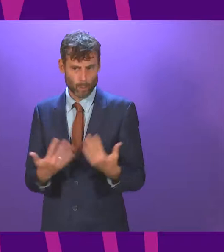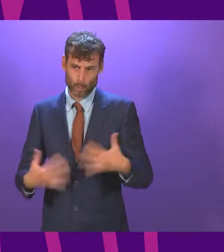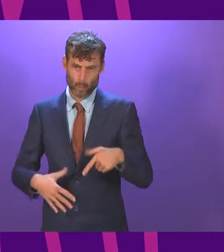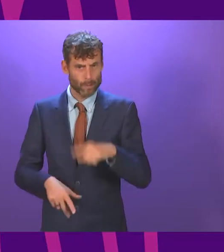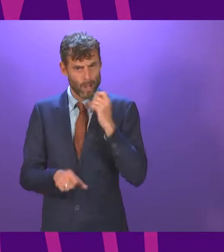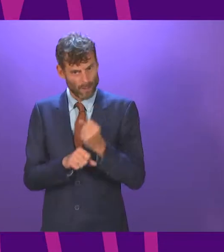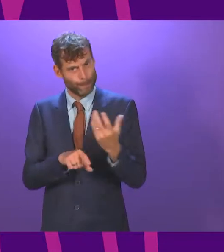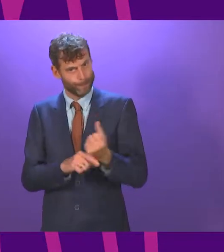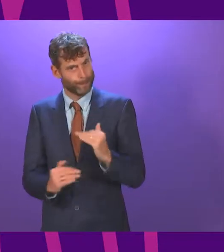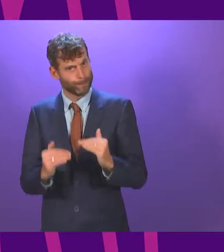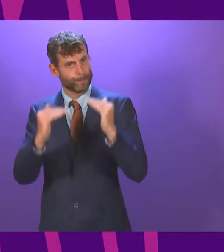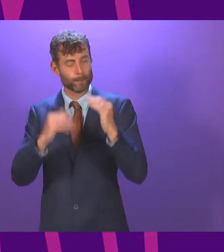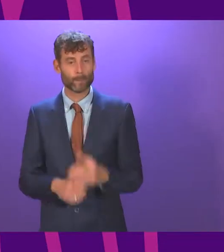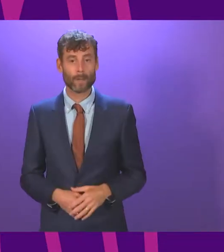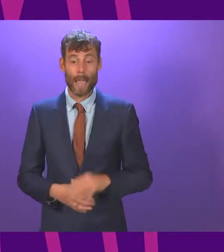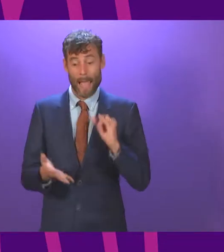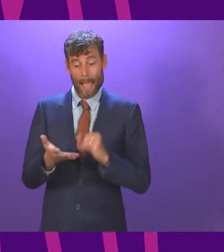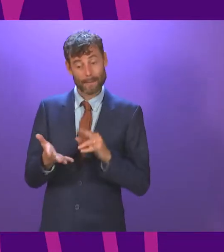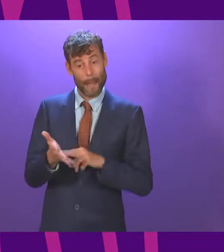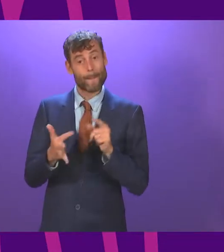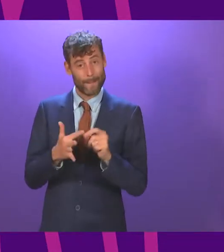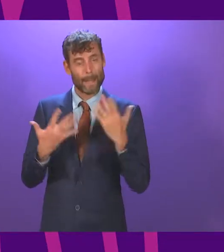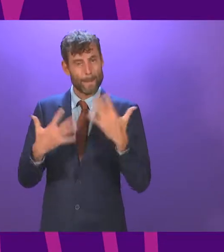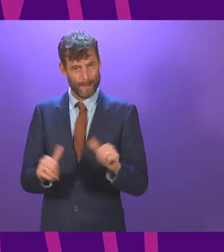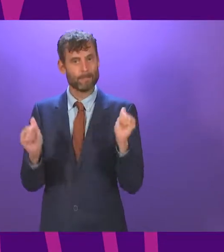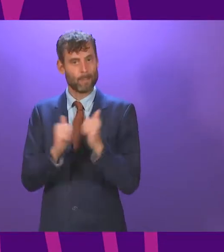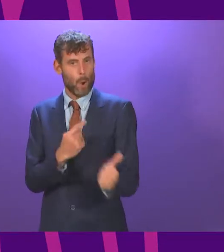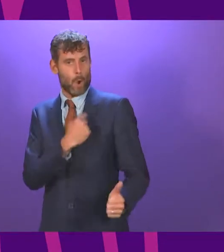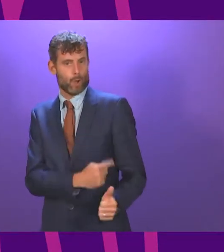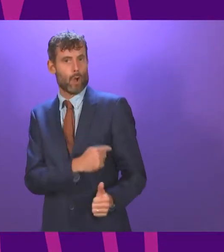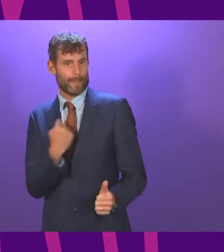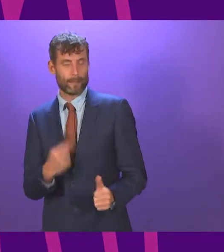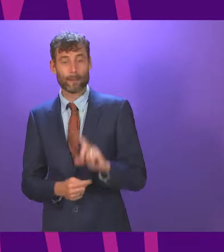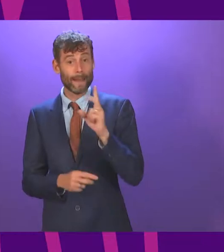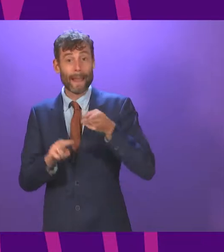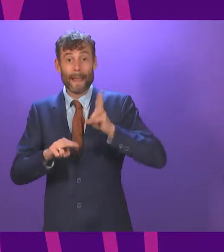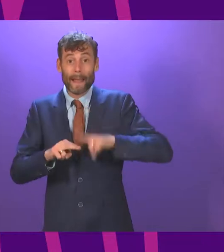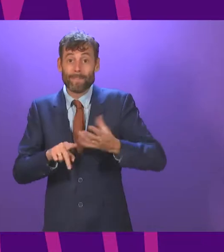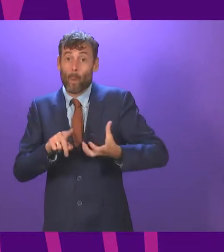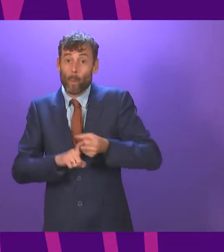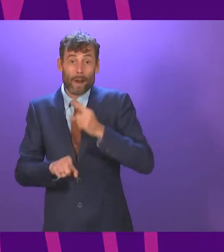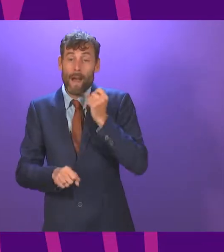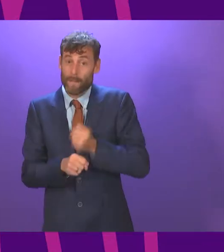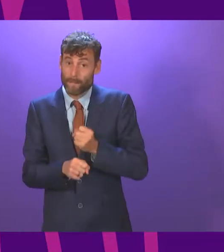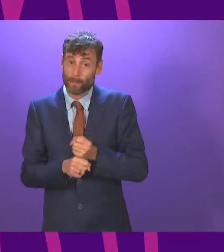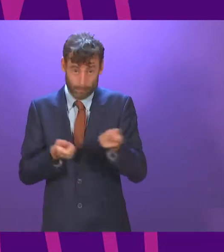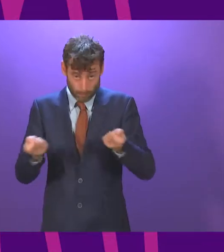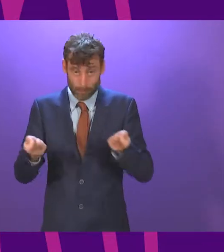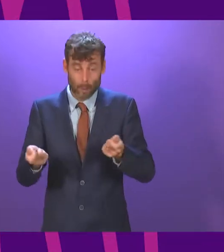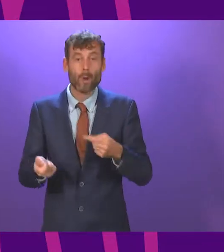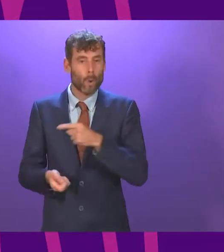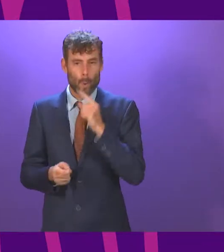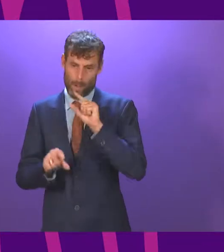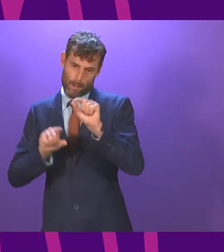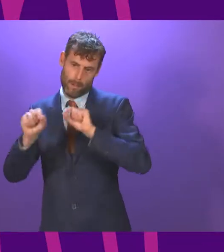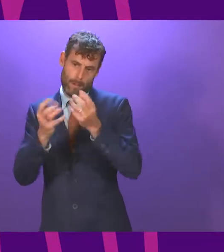A clear commitment was made by the SNP that if they were re-elected the people of Scotland would be choosing a first minister and a cabinet who